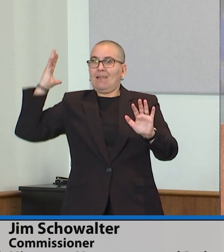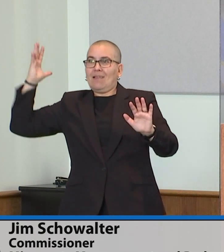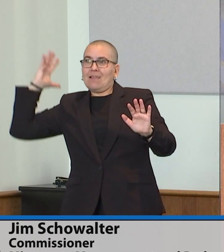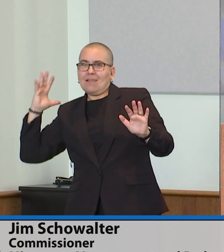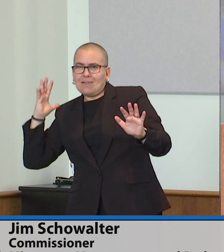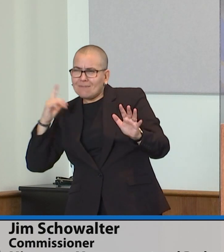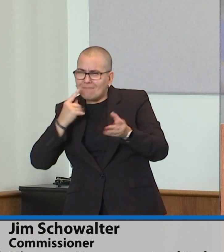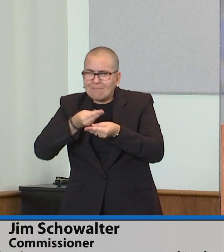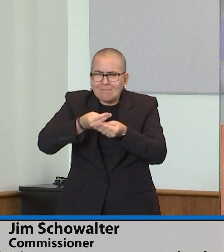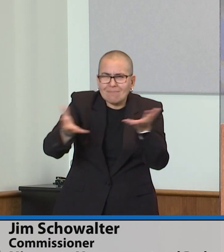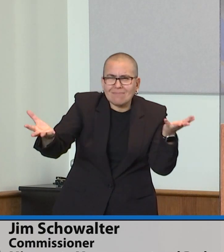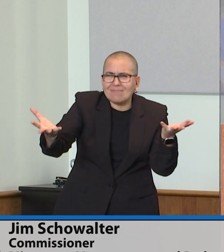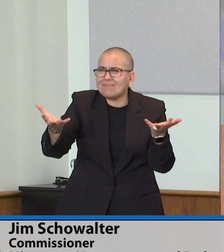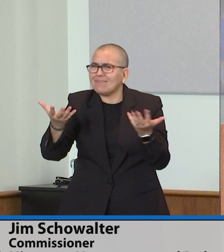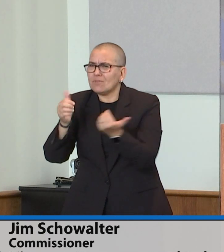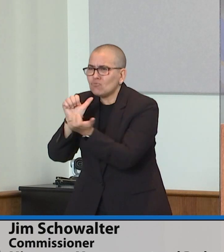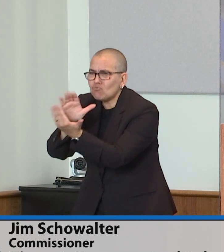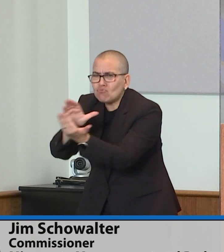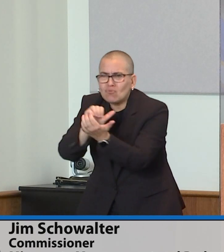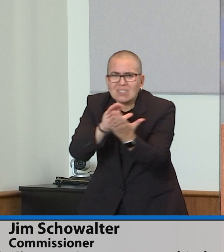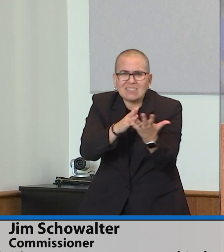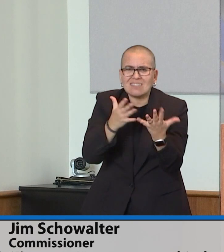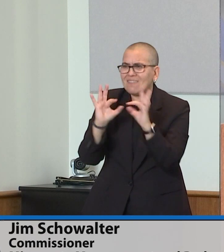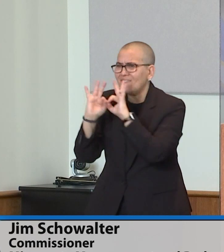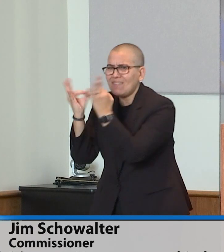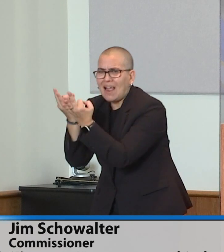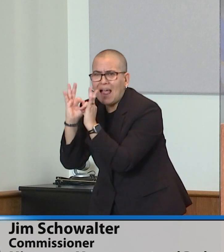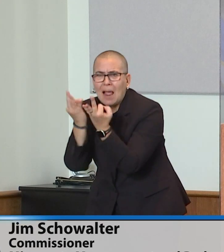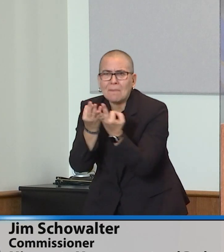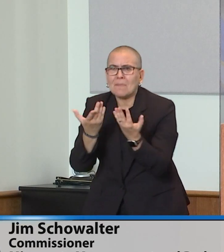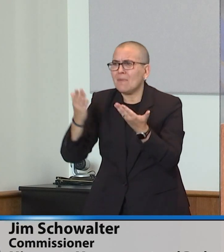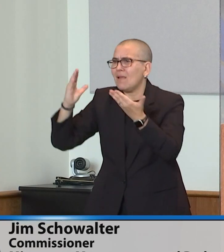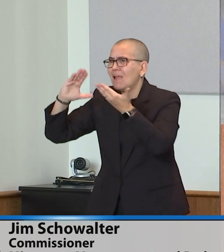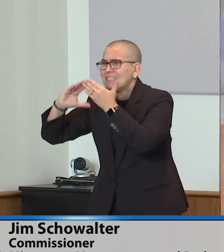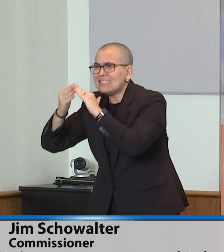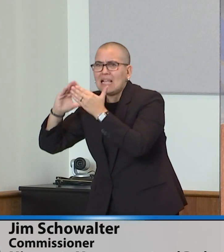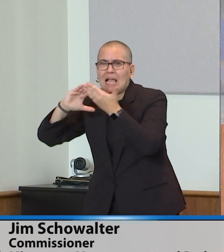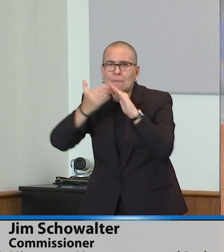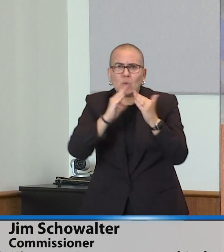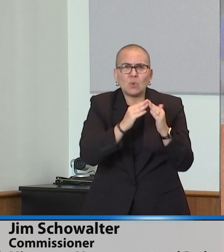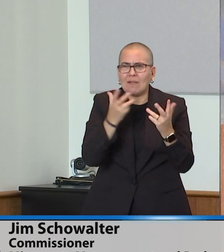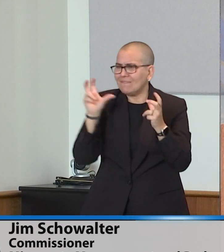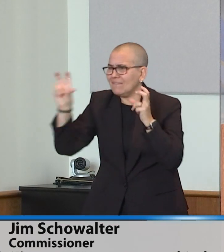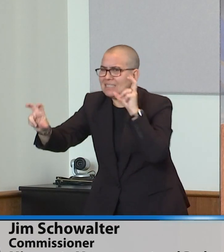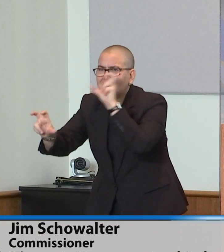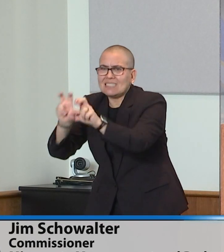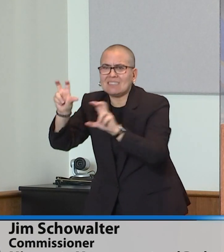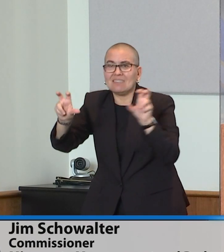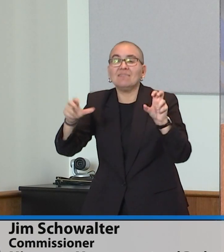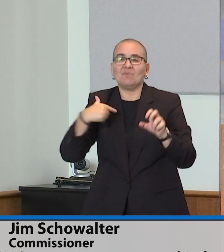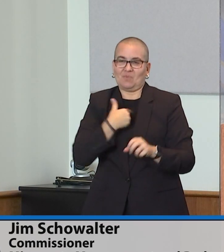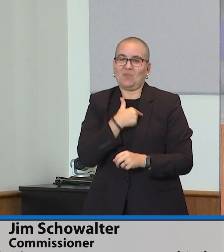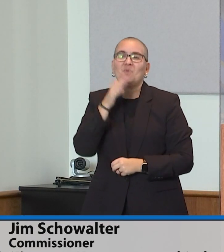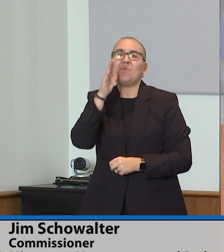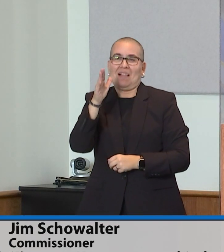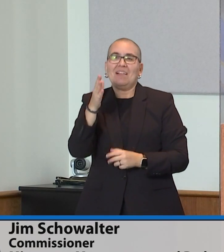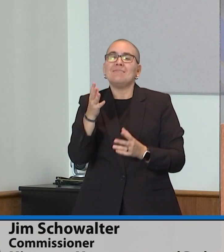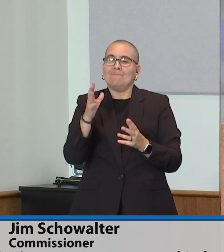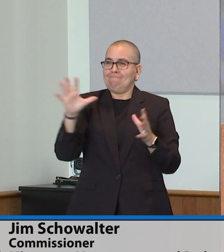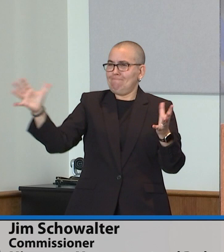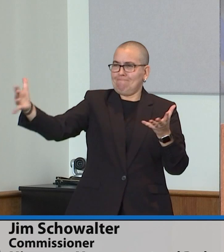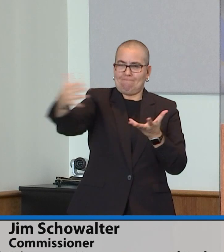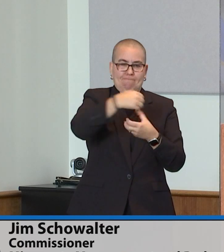Minnesota's families, businesses, and communities. We will produce another forecast in February to ensure that our elected officials